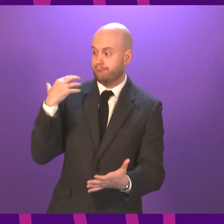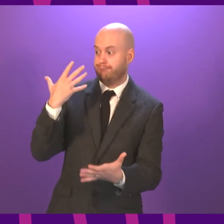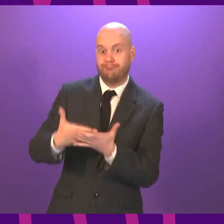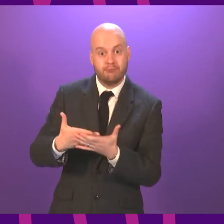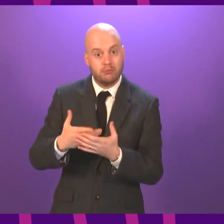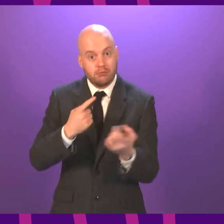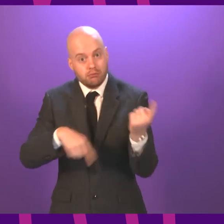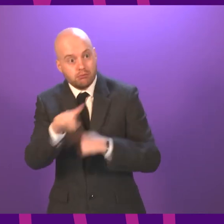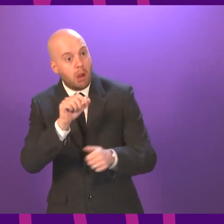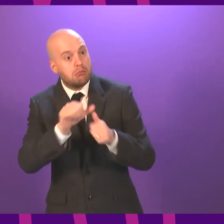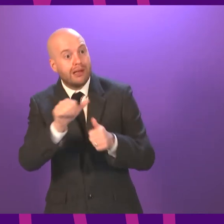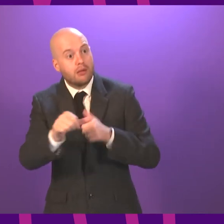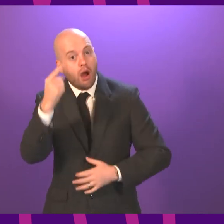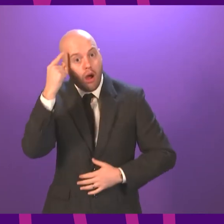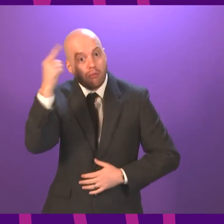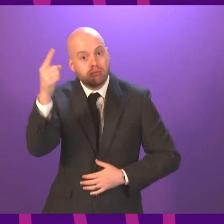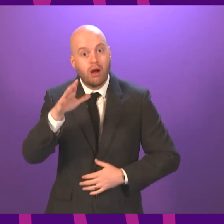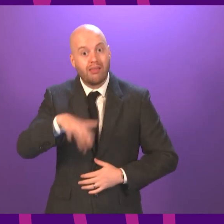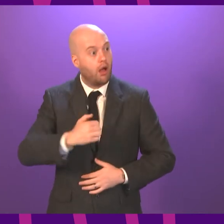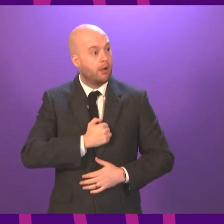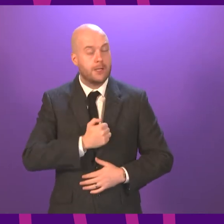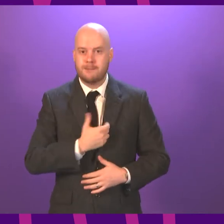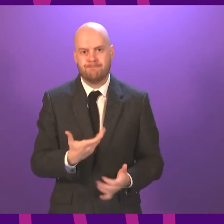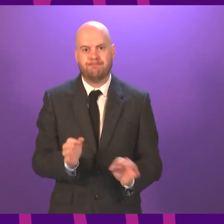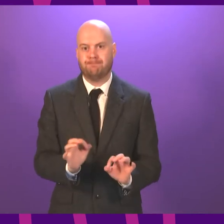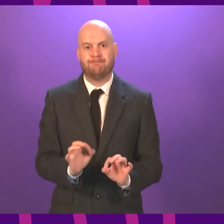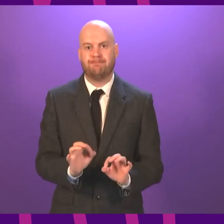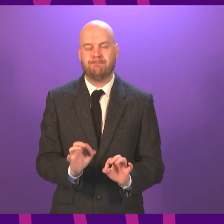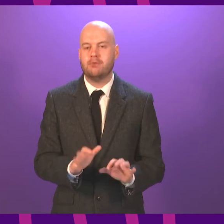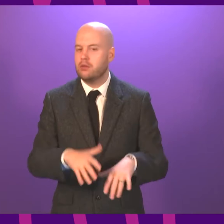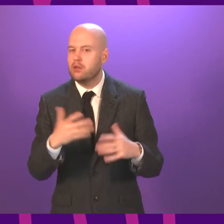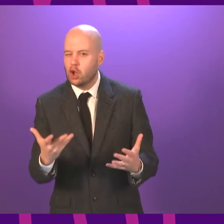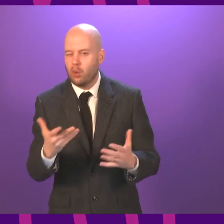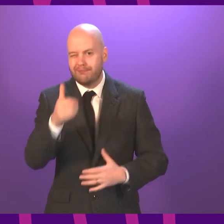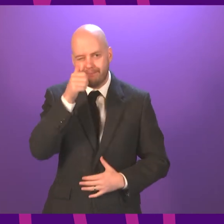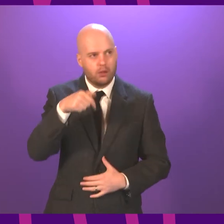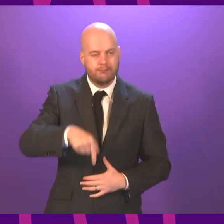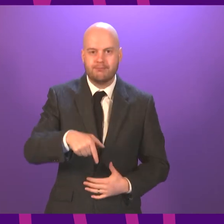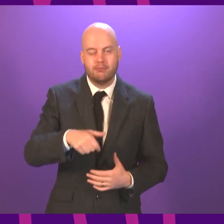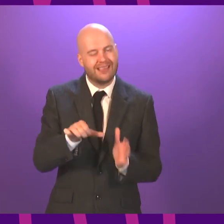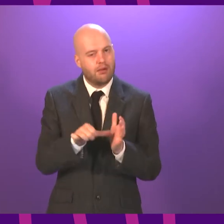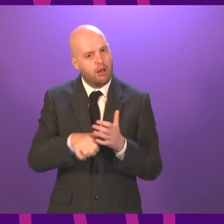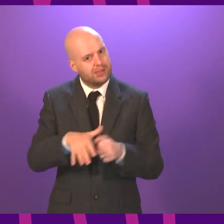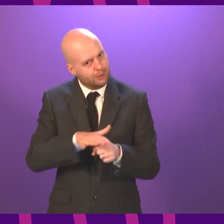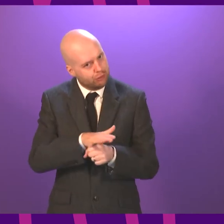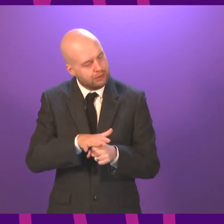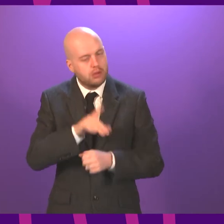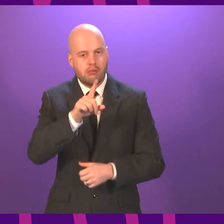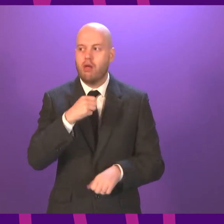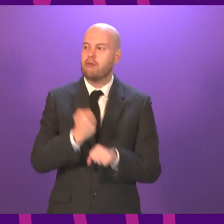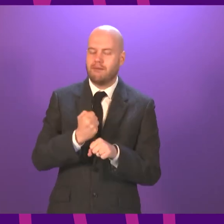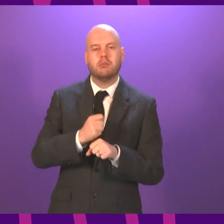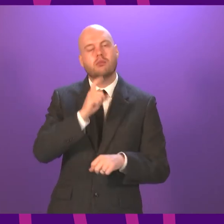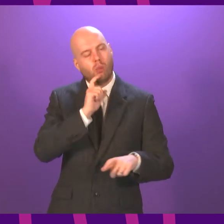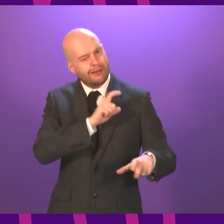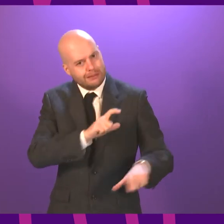of doing it than the alternative certification model. So this is a difficult set of circumstances, but the Government is continuing to do all we can to